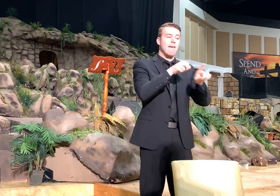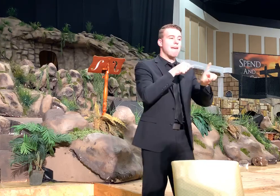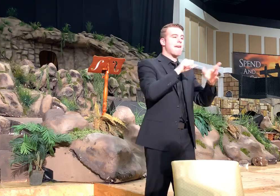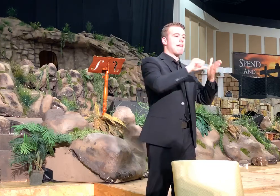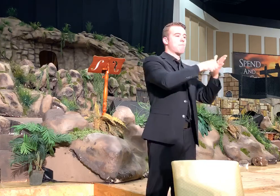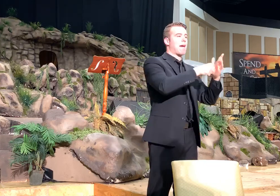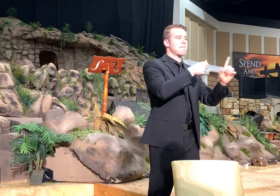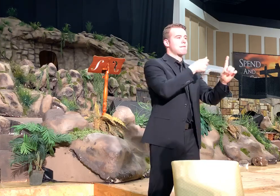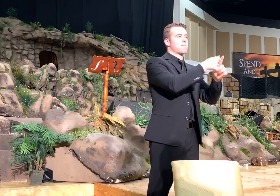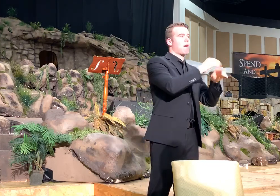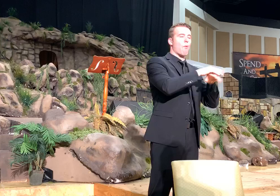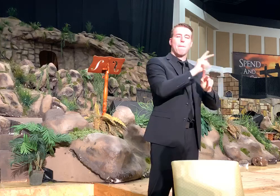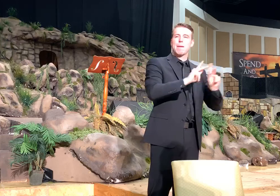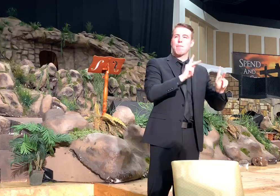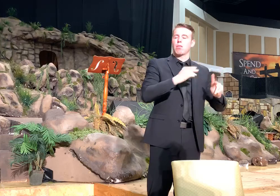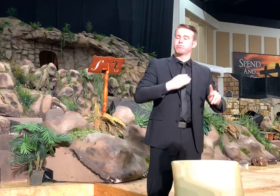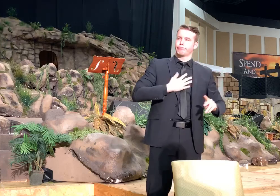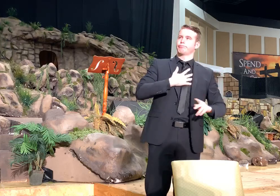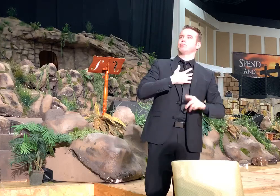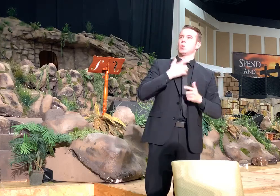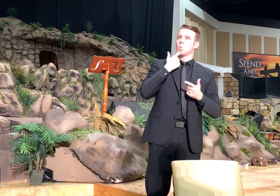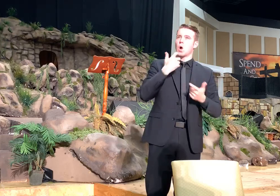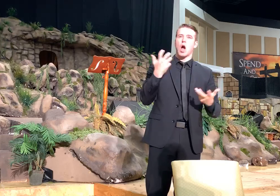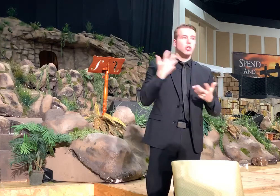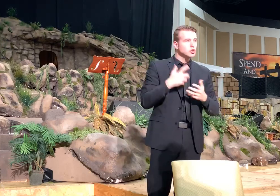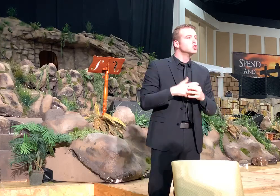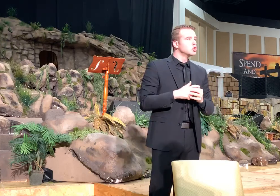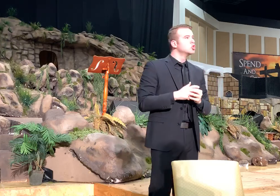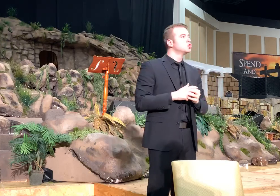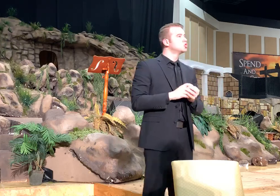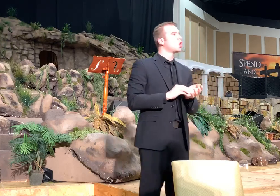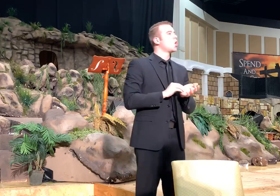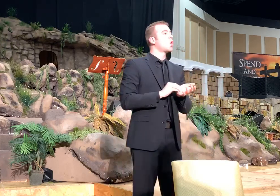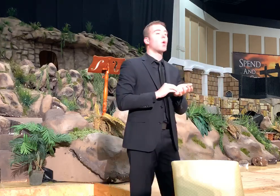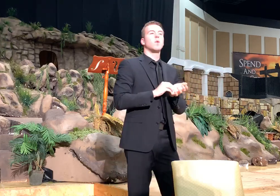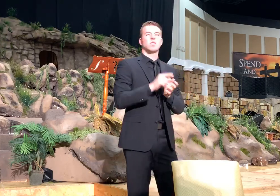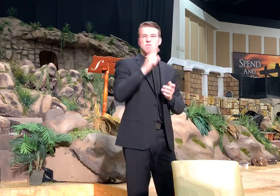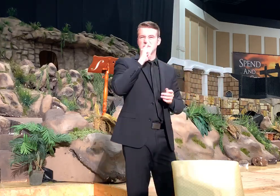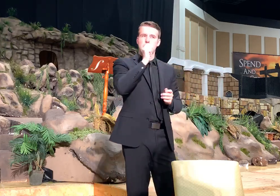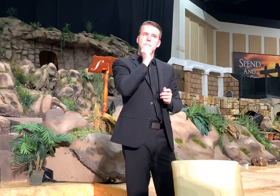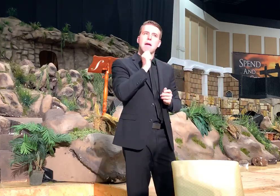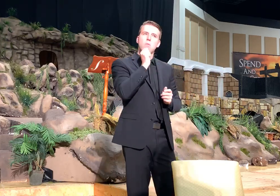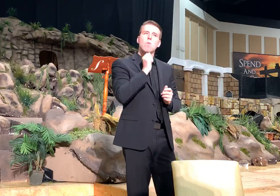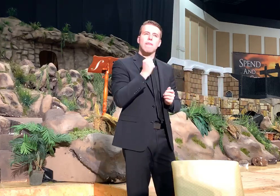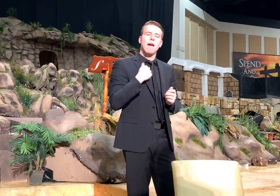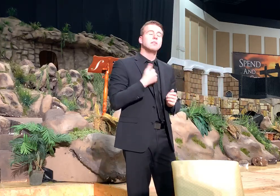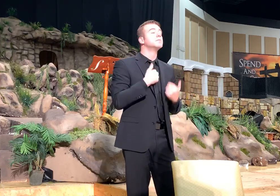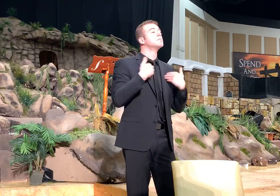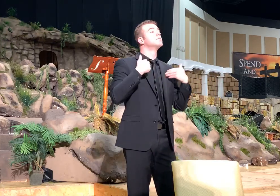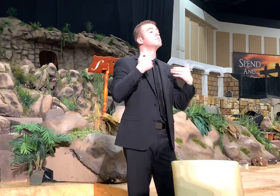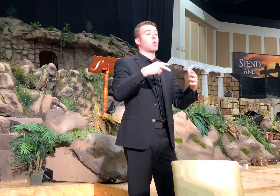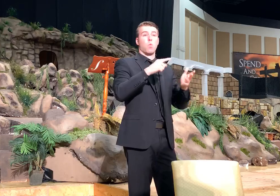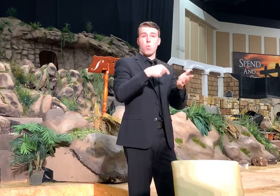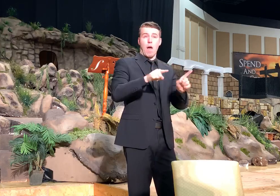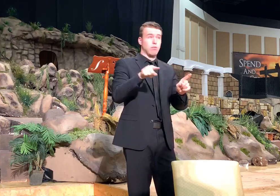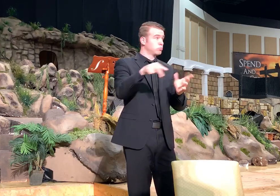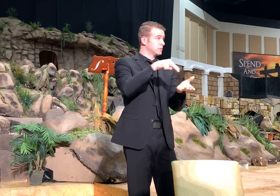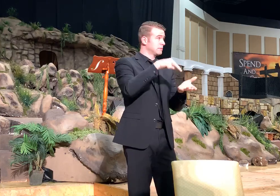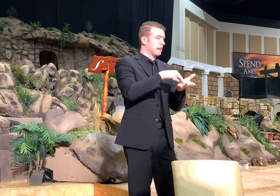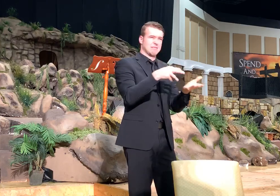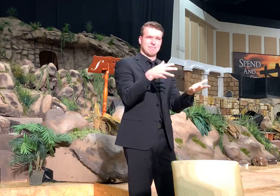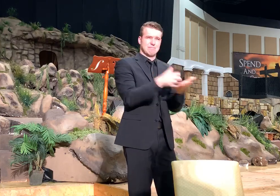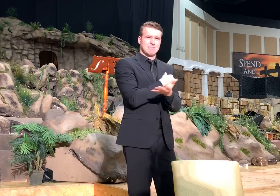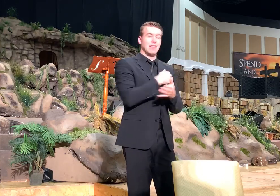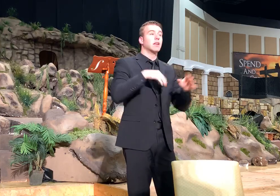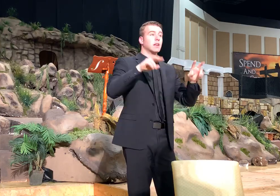Amen. And so, so you bear with us. Let me read a scripture while you're standing, so we